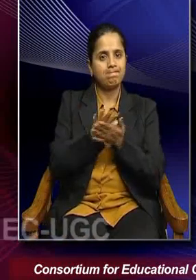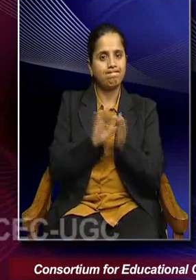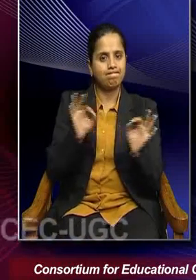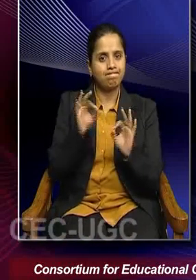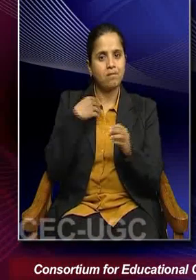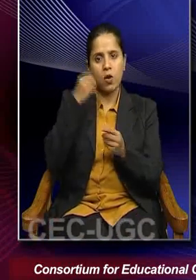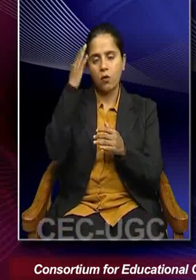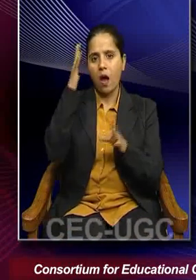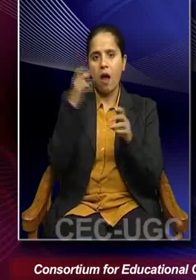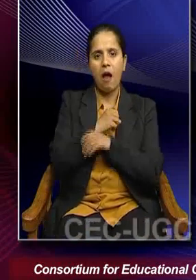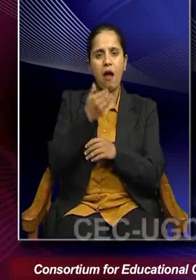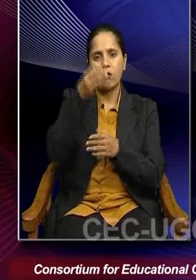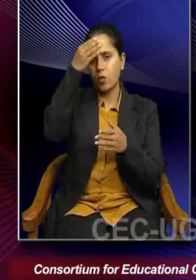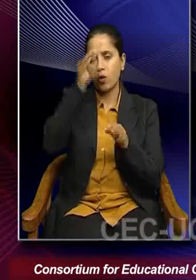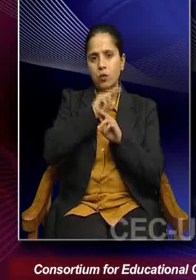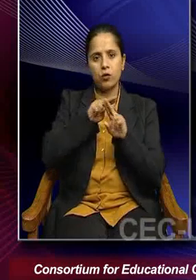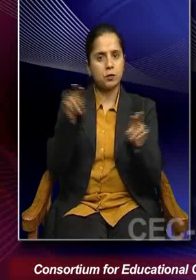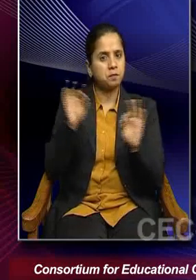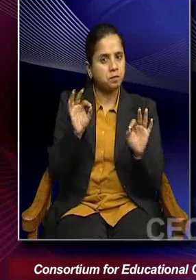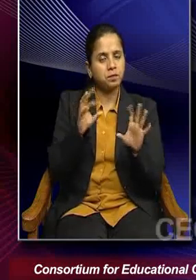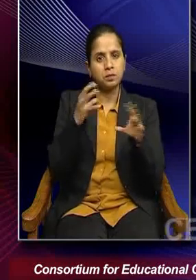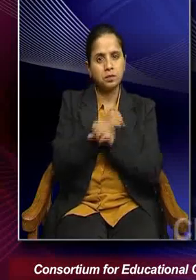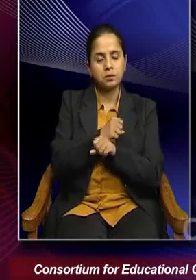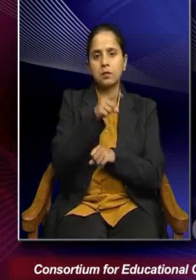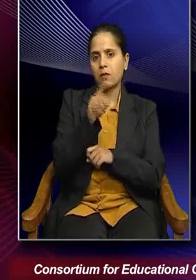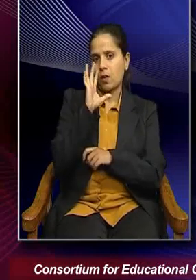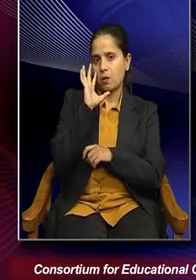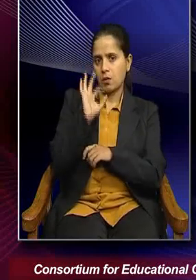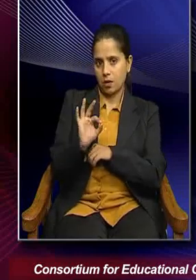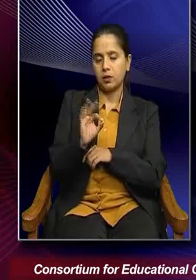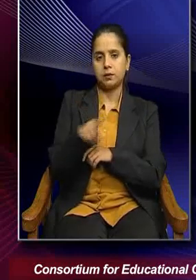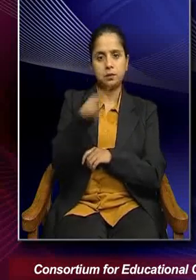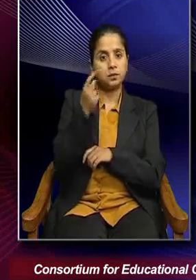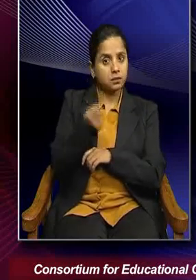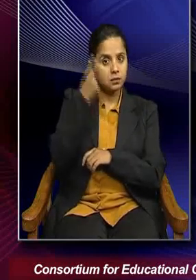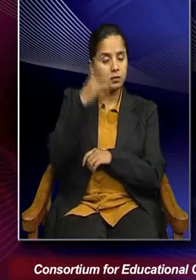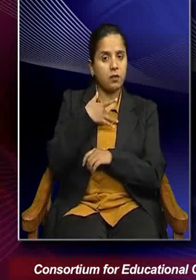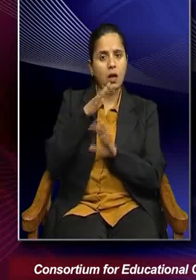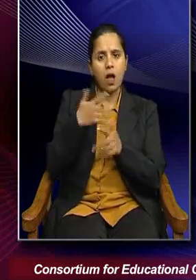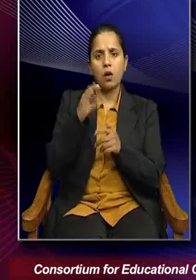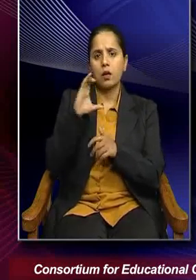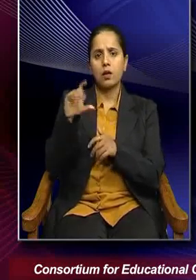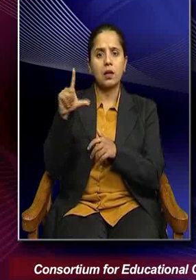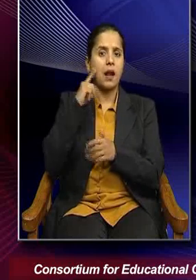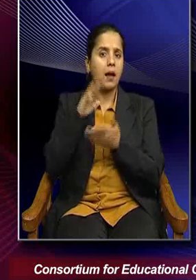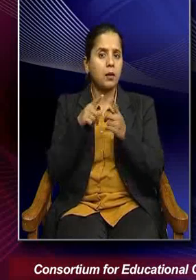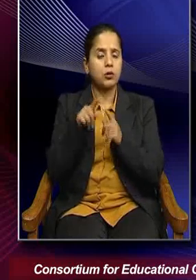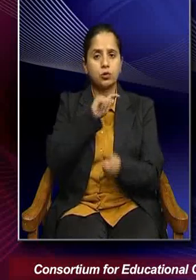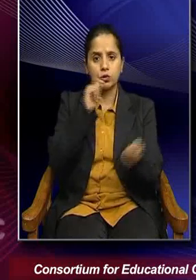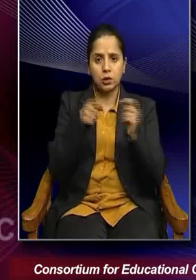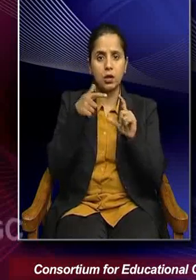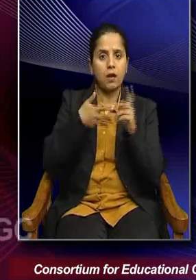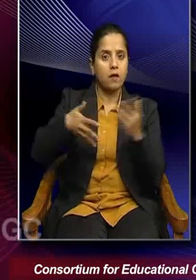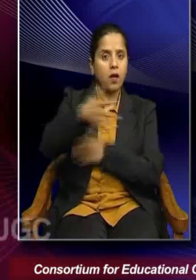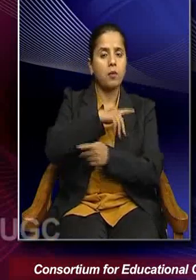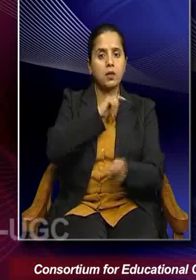move elsewhere, correct. So, I think this is an important schematic understanding of how climate change and environmental